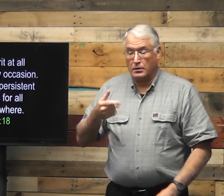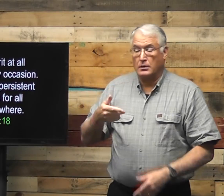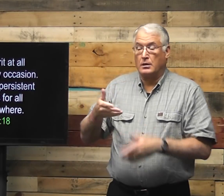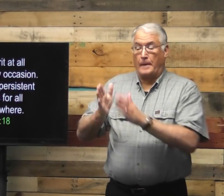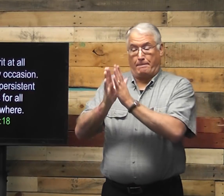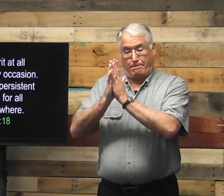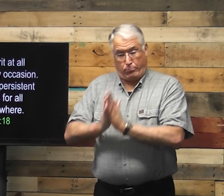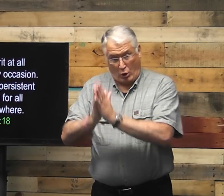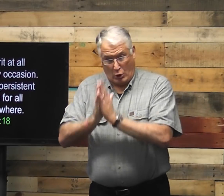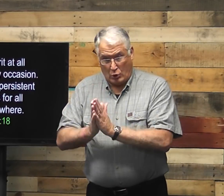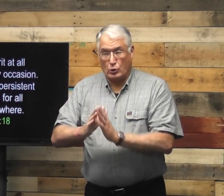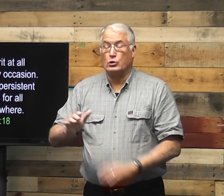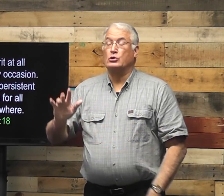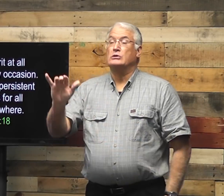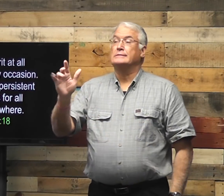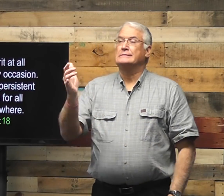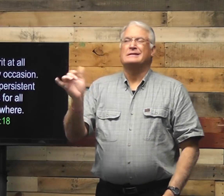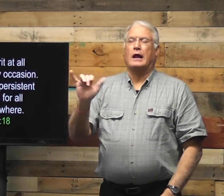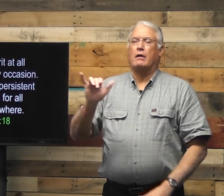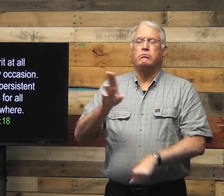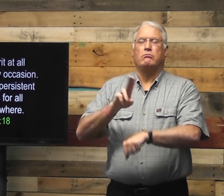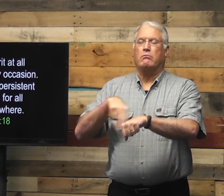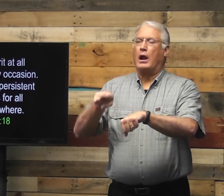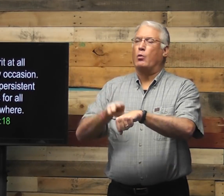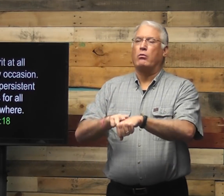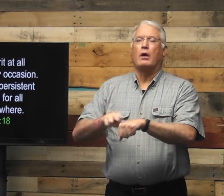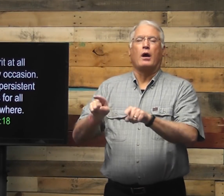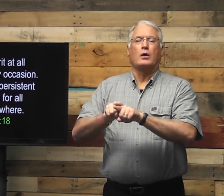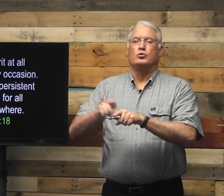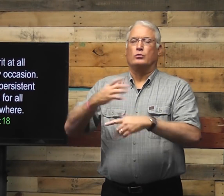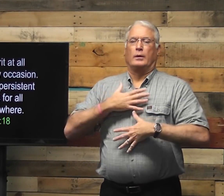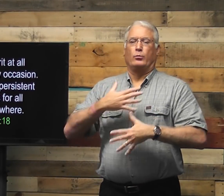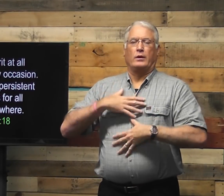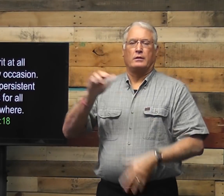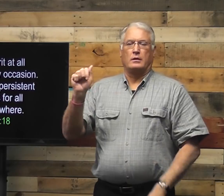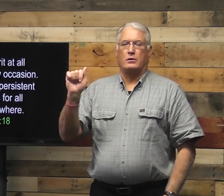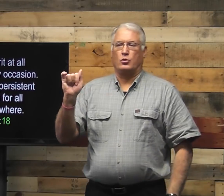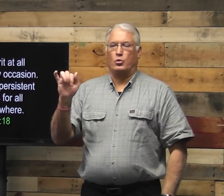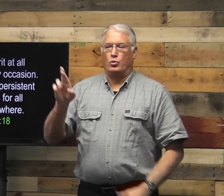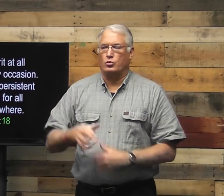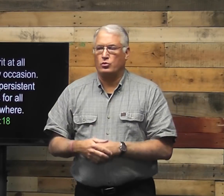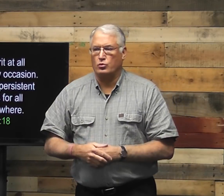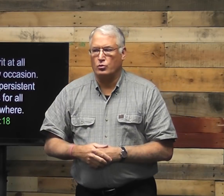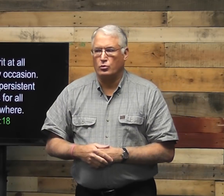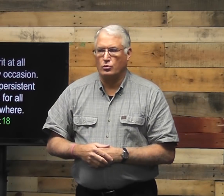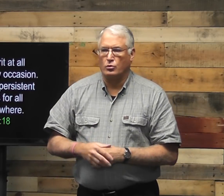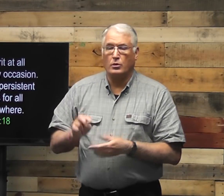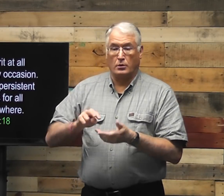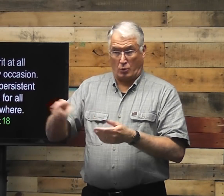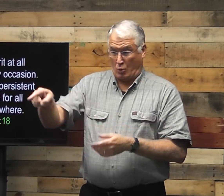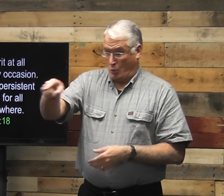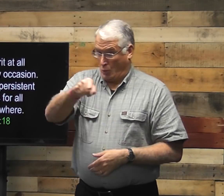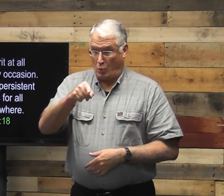He said prayer is like a natural current, just like you're breathing air.